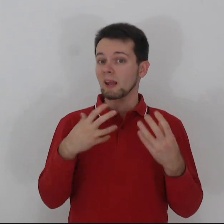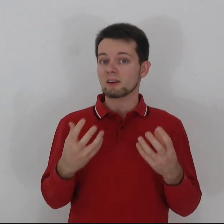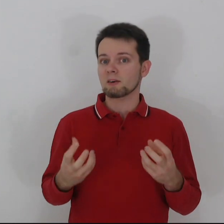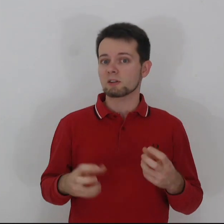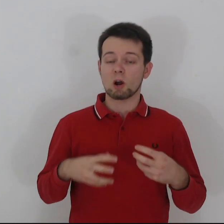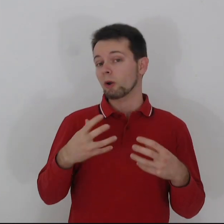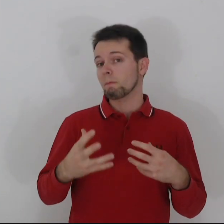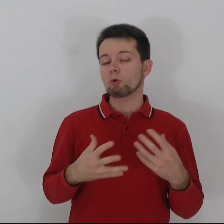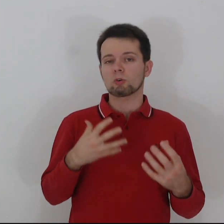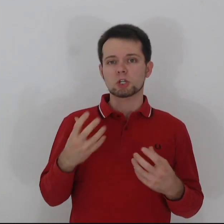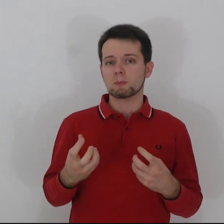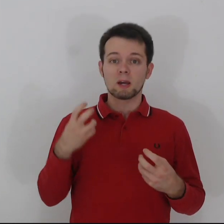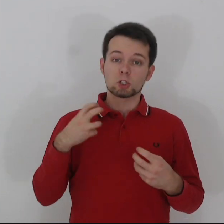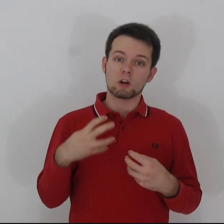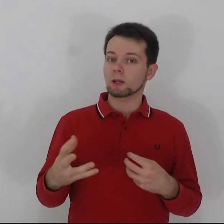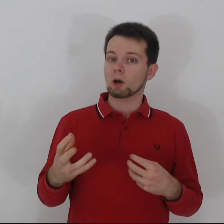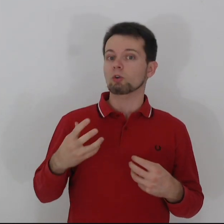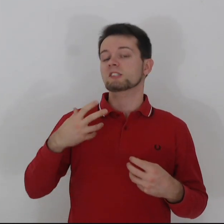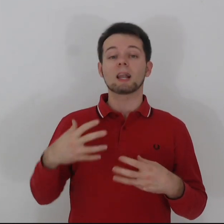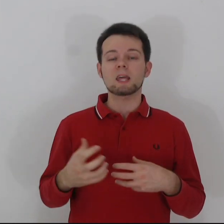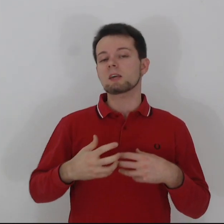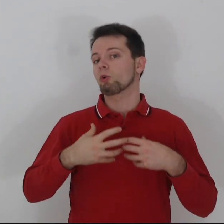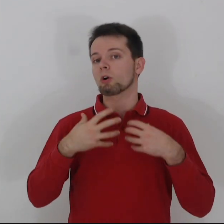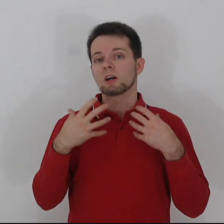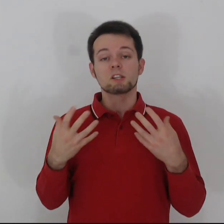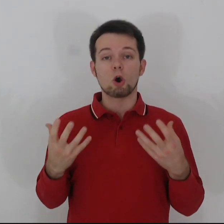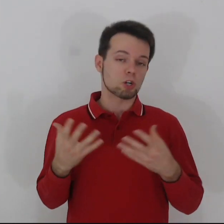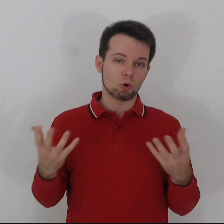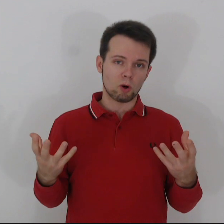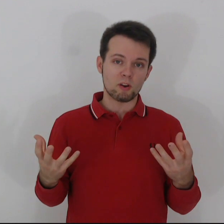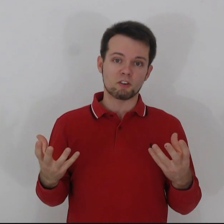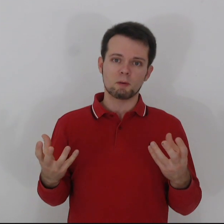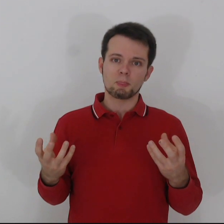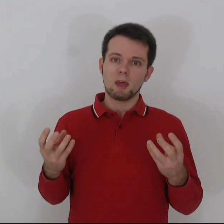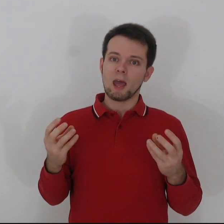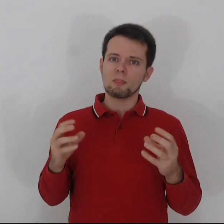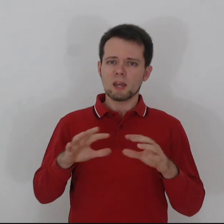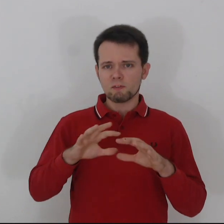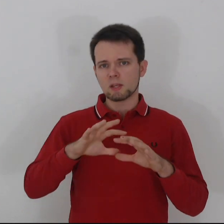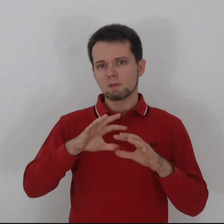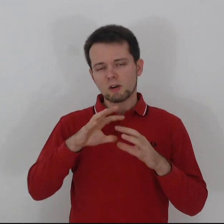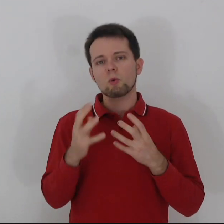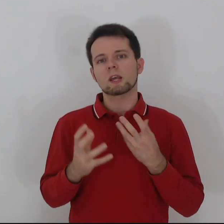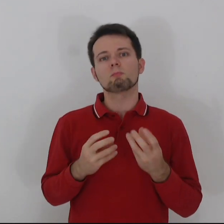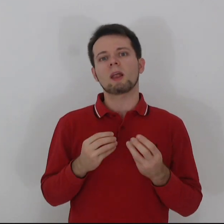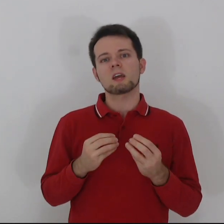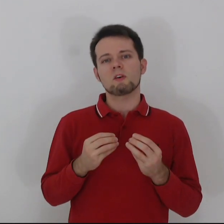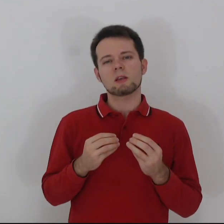player characters are on a boat or a ship traveling across a lake or the ocean or a river, and they are very quick to play and very